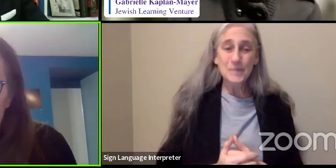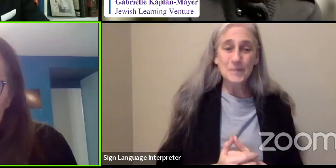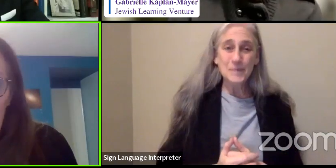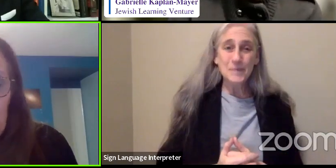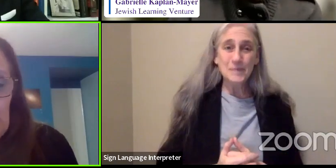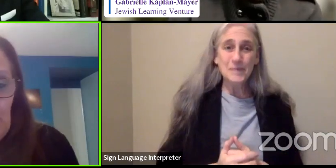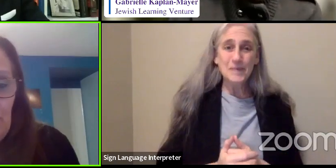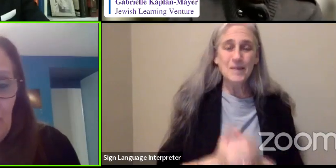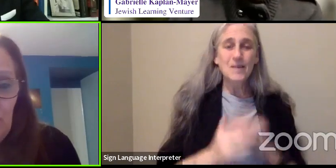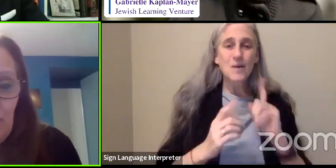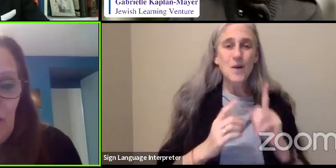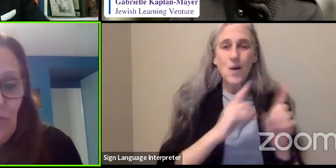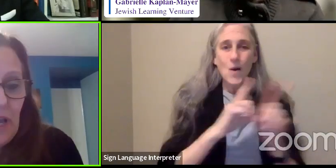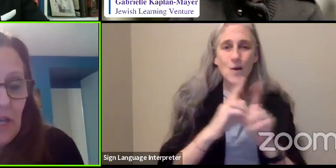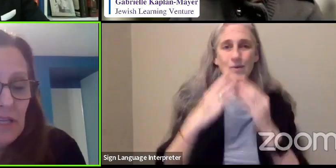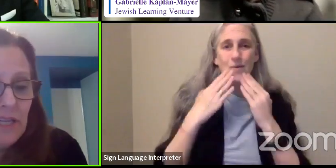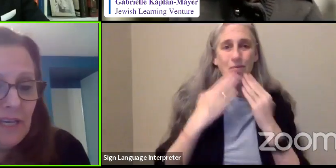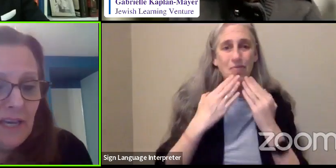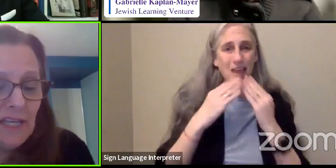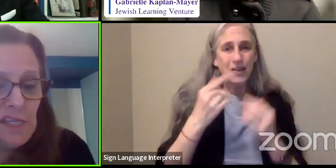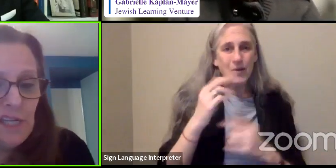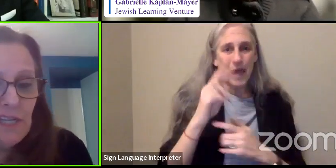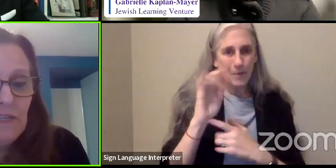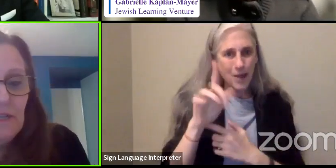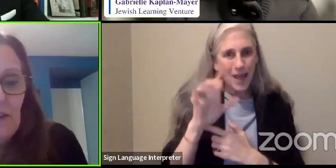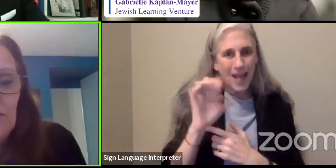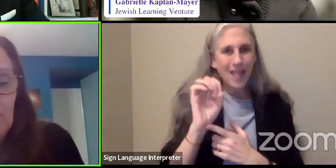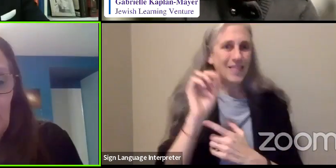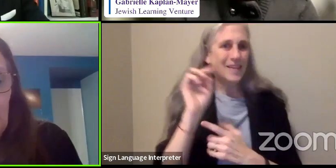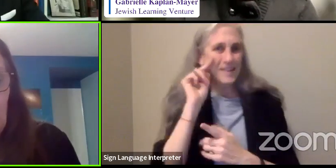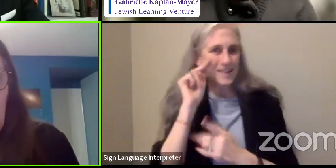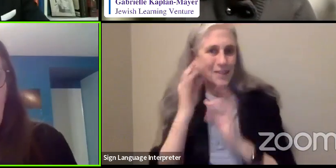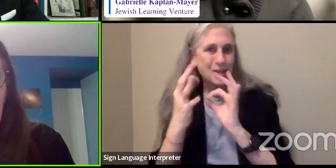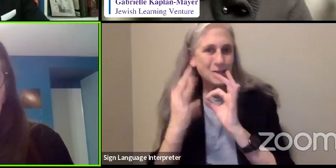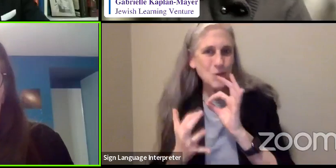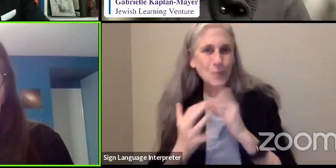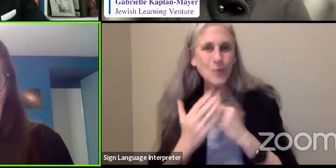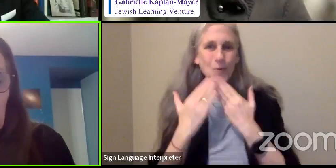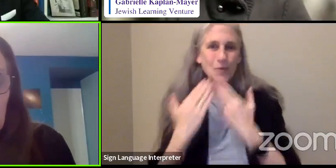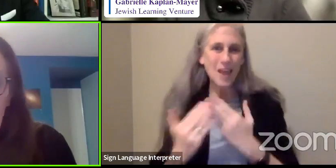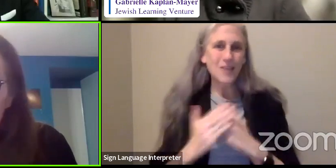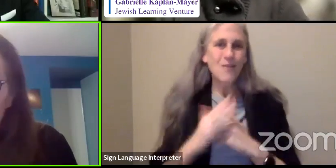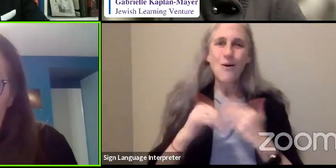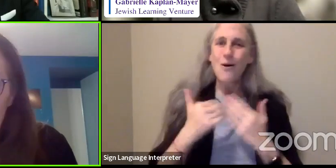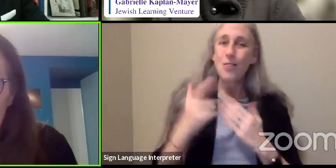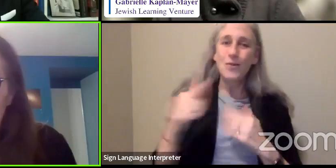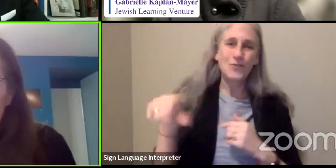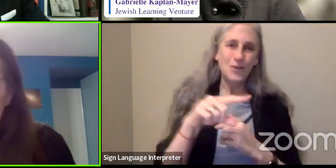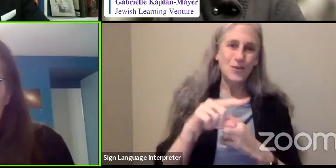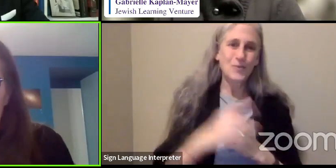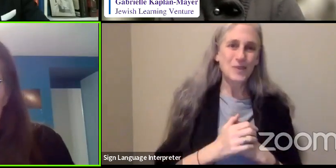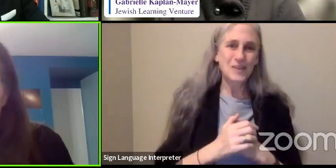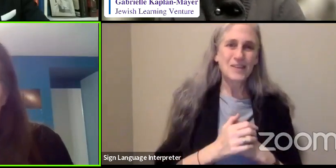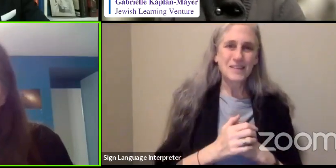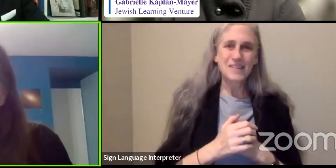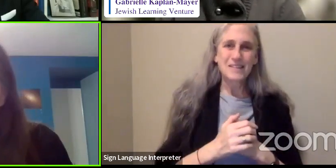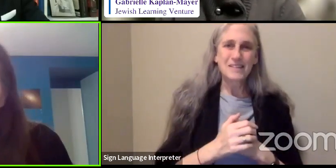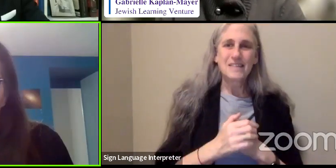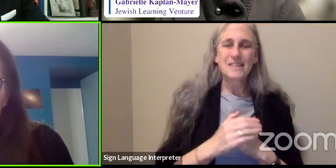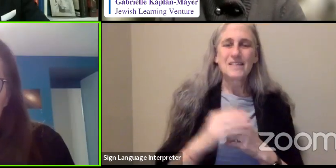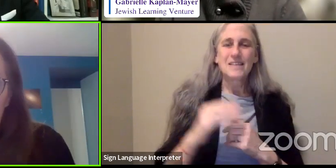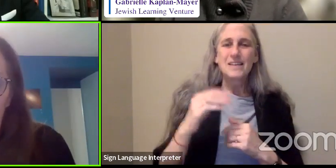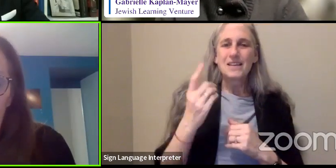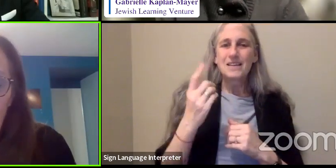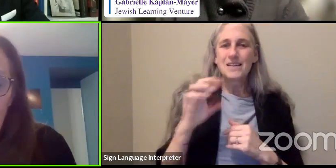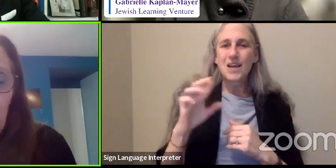I just want to also say thank you to Gabrielle and Nancy, our interpreter. Thank you all. And thank you, Dr. Greenberg for being here.